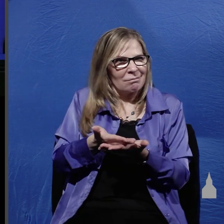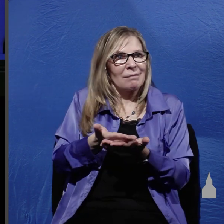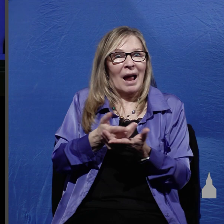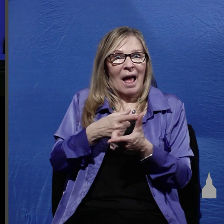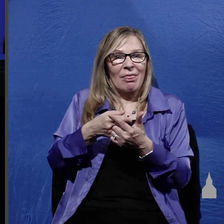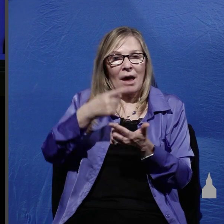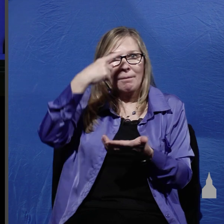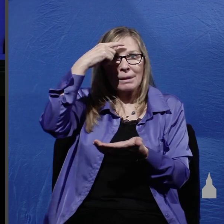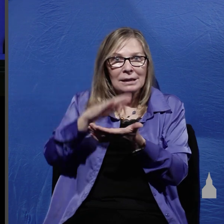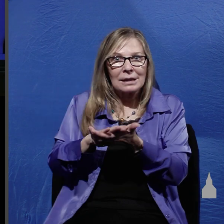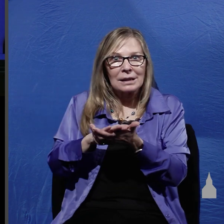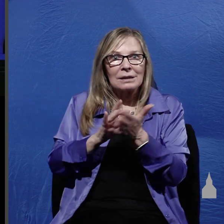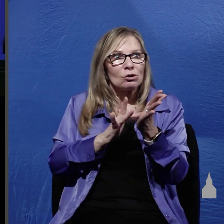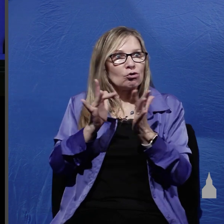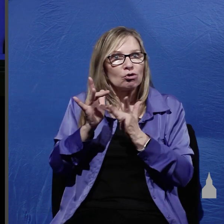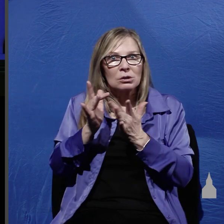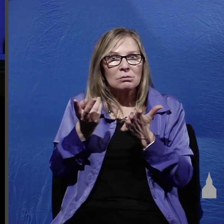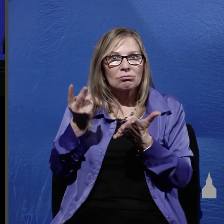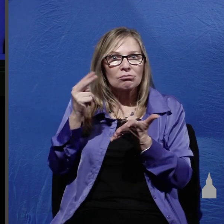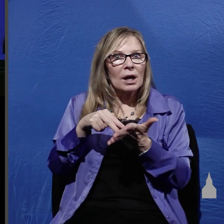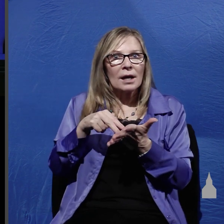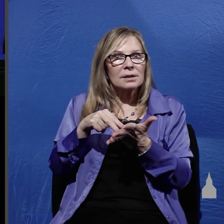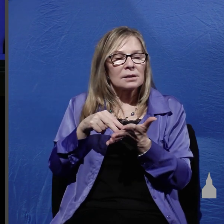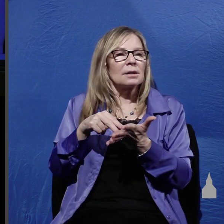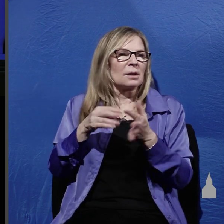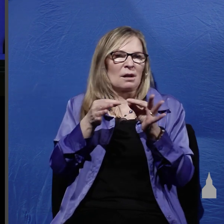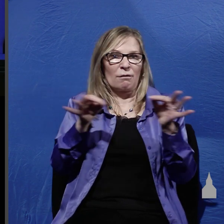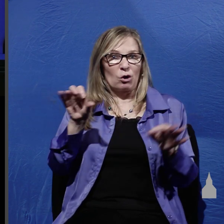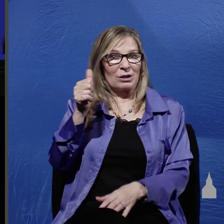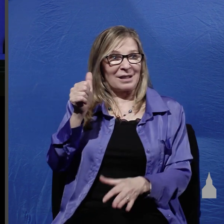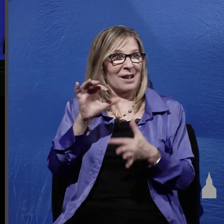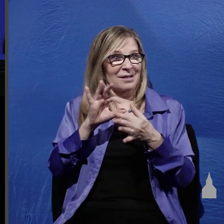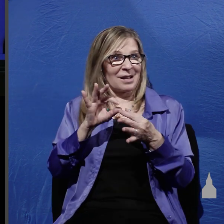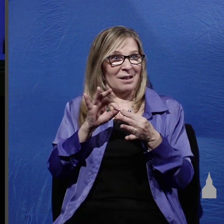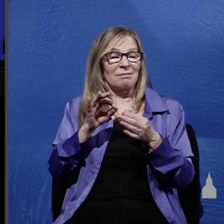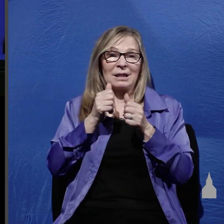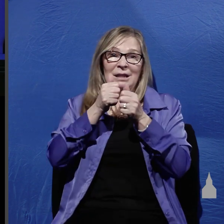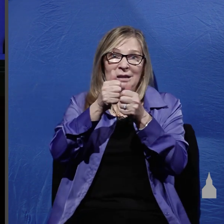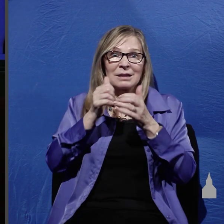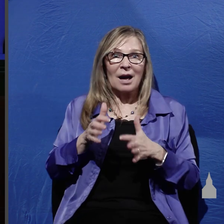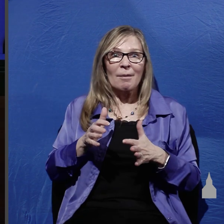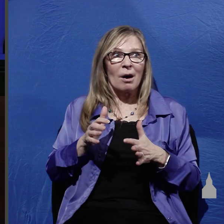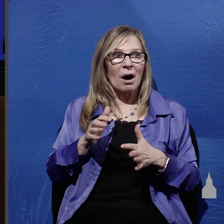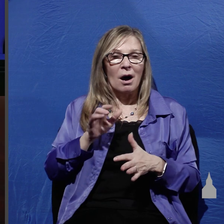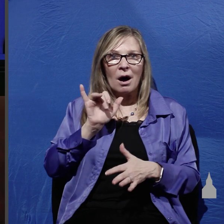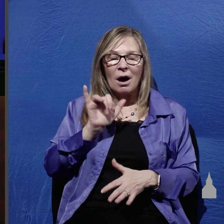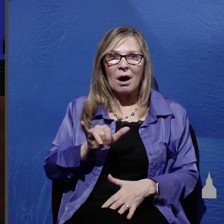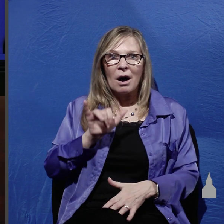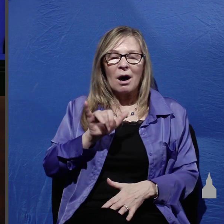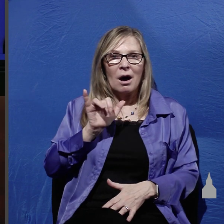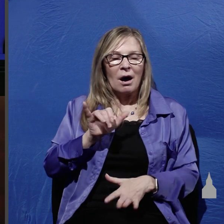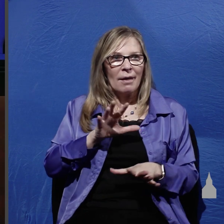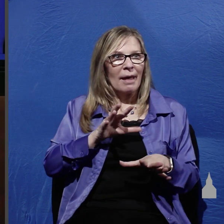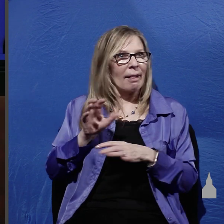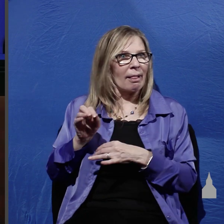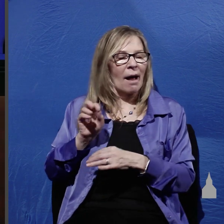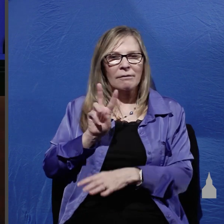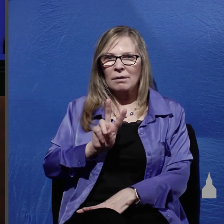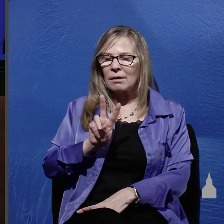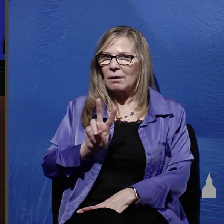that Jesus had been raised from the dead well verse 10 says so the disciples went away again to their own homes we read that he and Peter